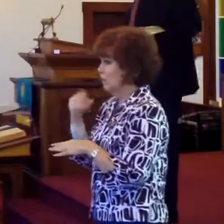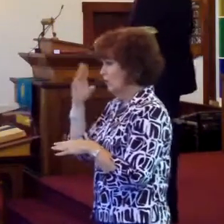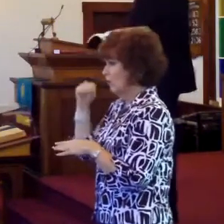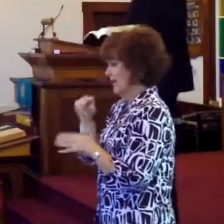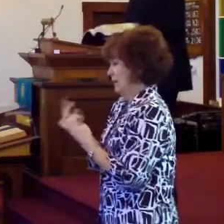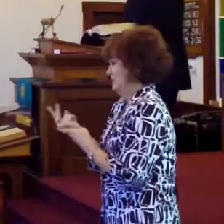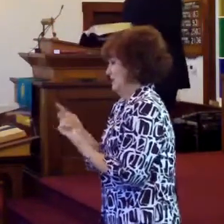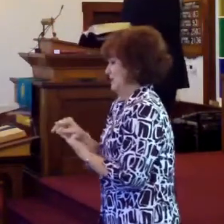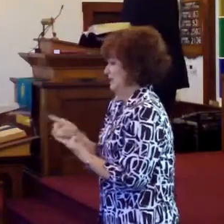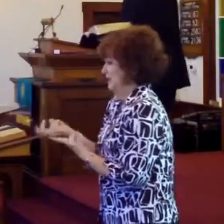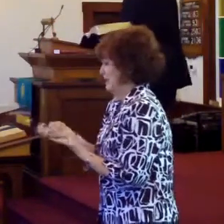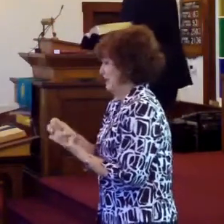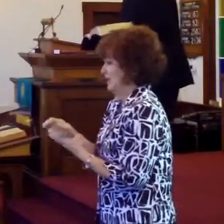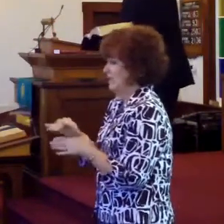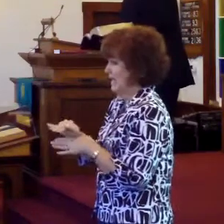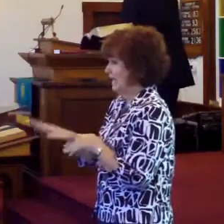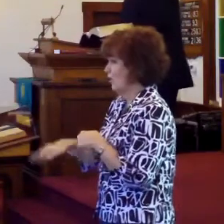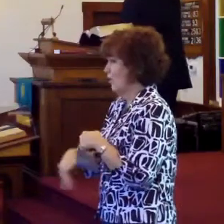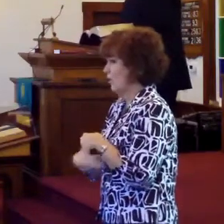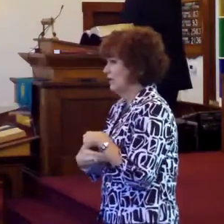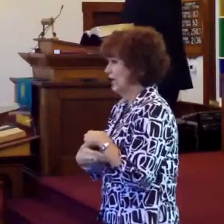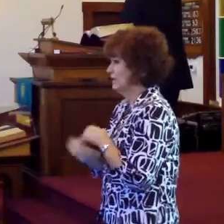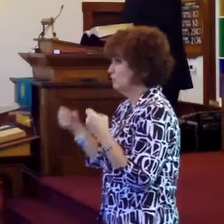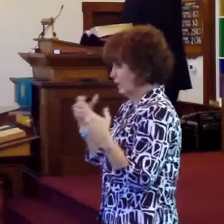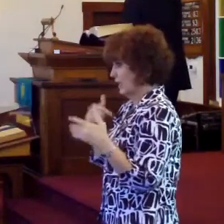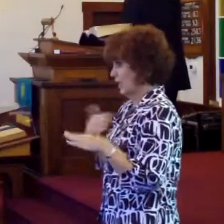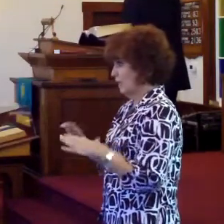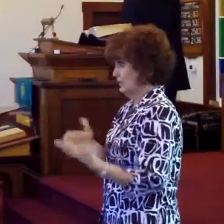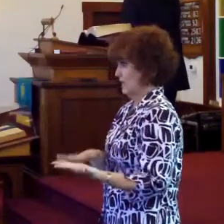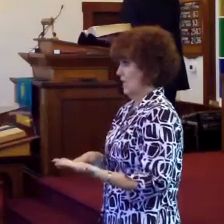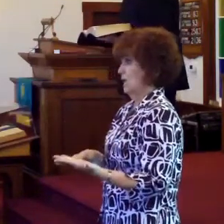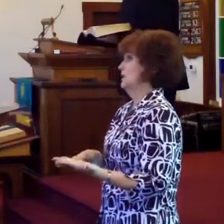afraid that I was going to die because I didn't know what was going to happen.